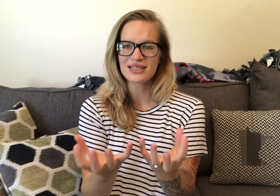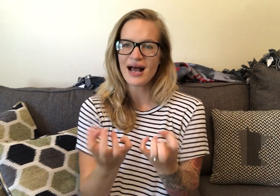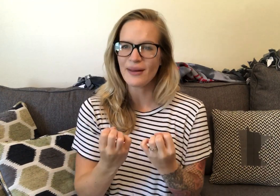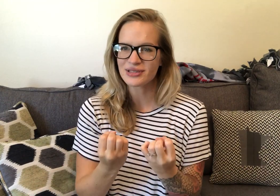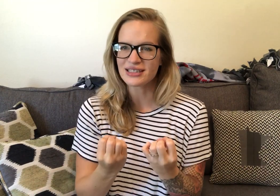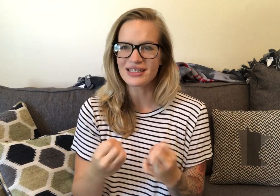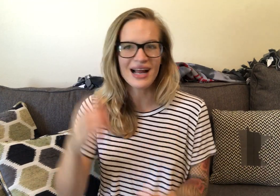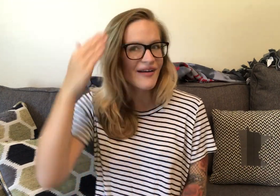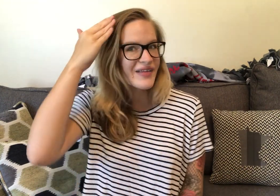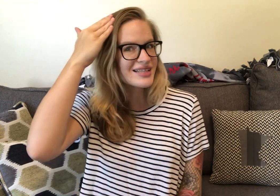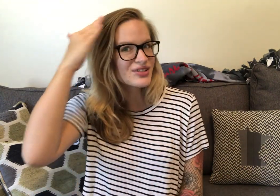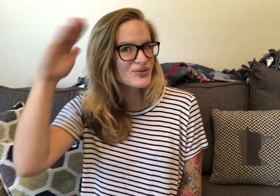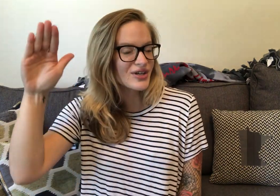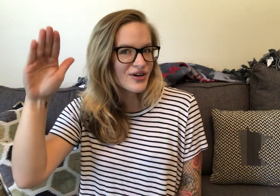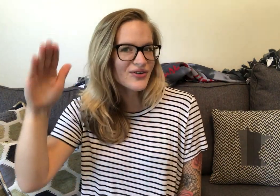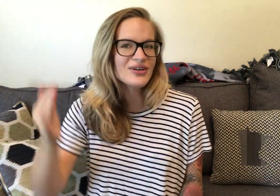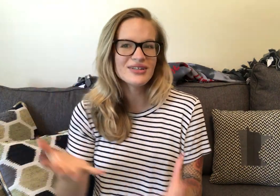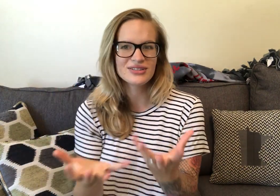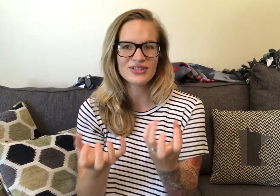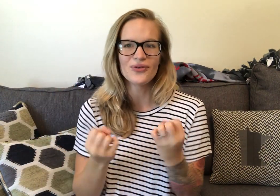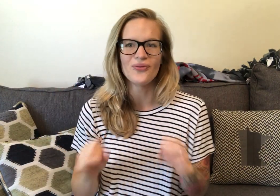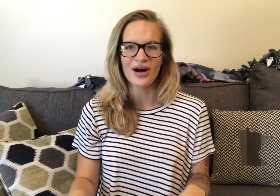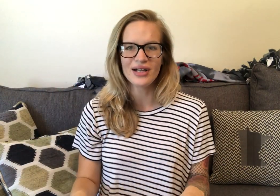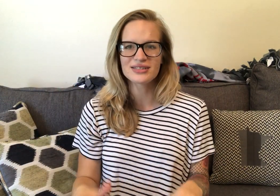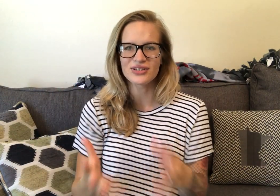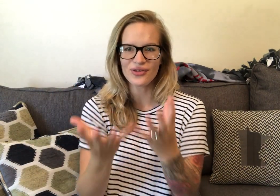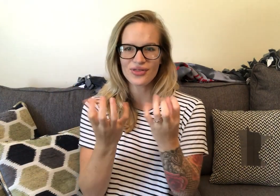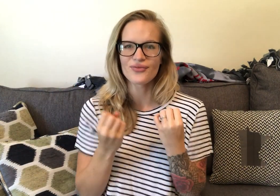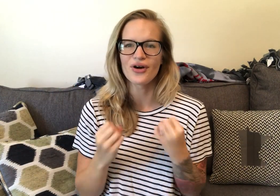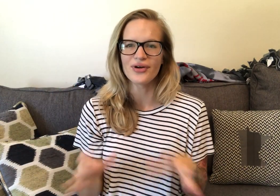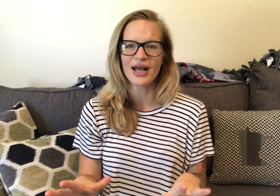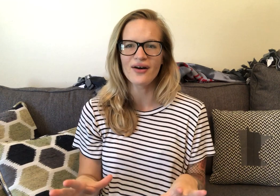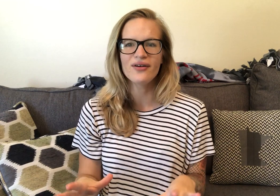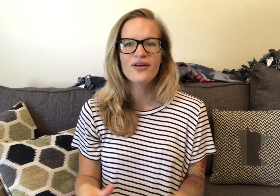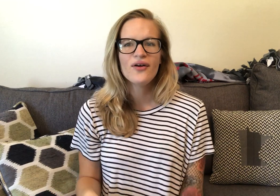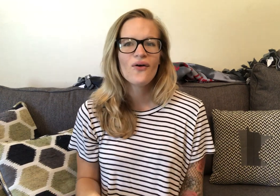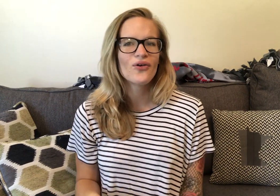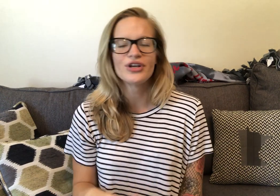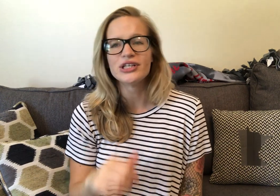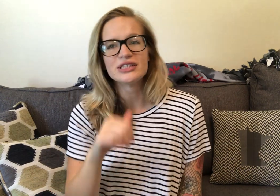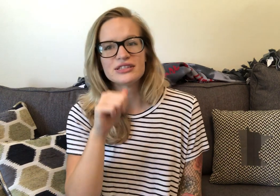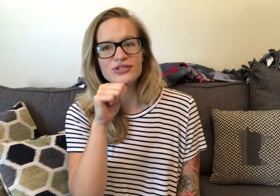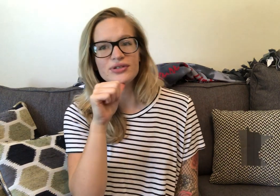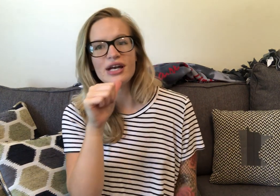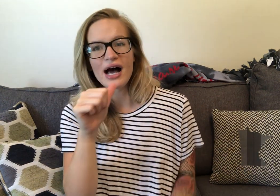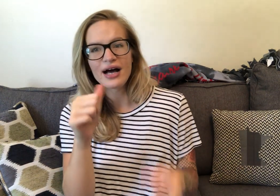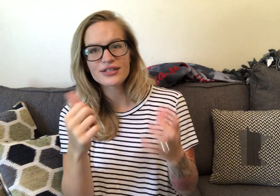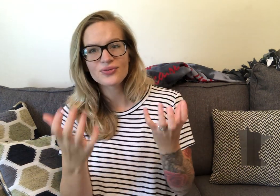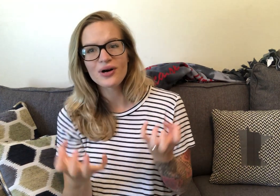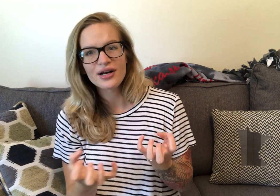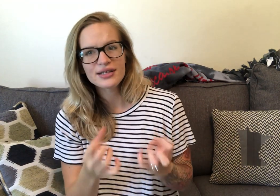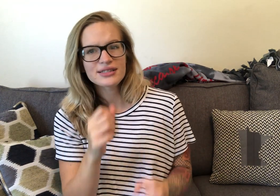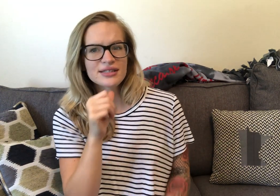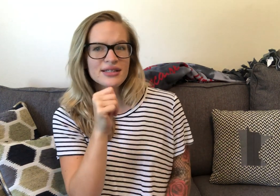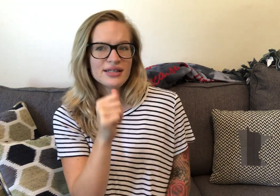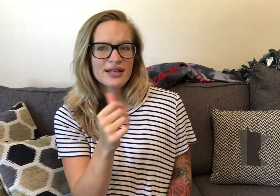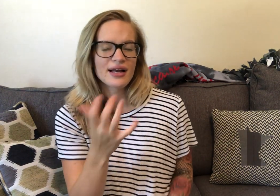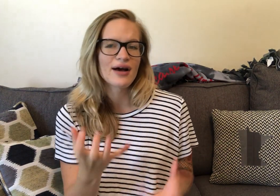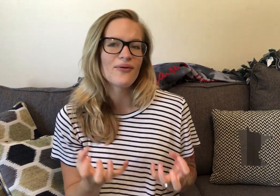is the opposite, kind of like don't know, don't want. So you throw it out or you could just do not want, not